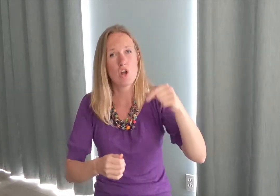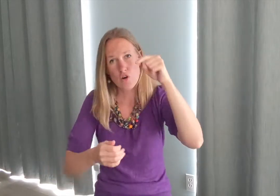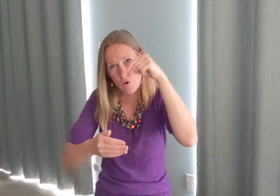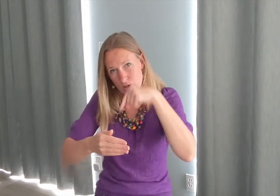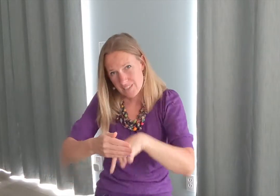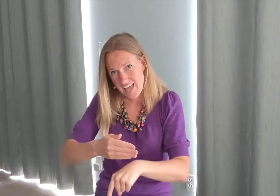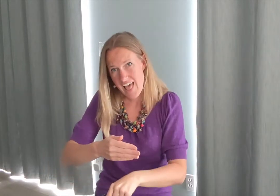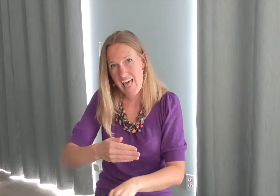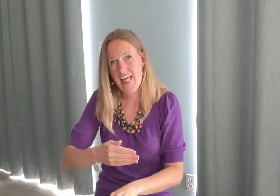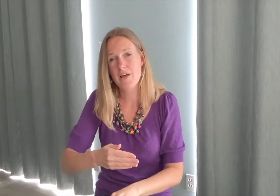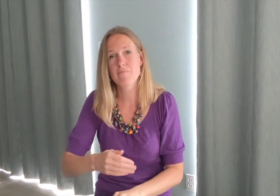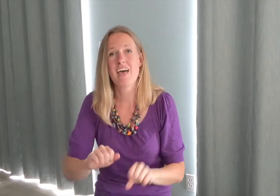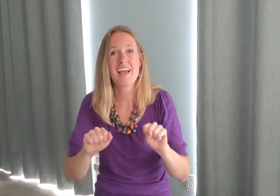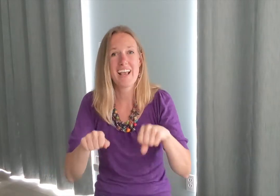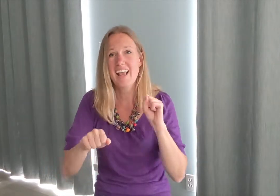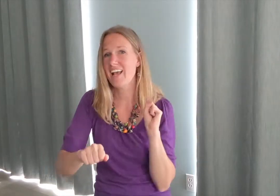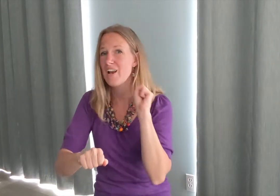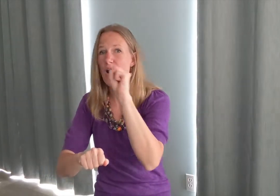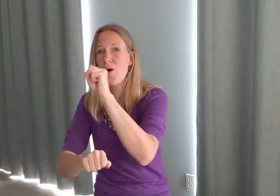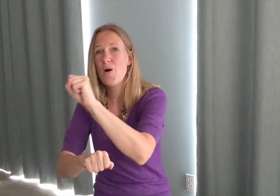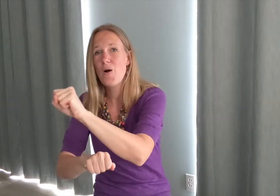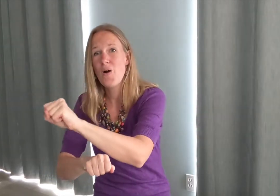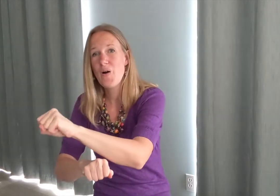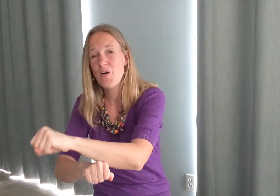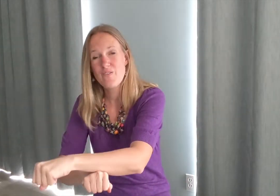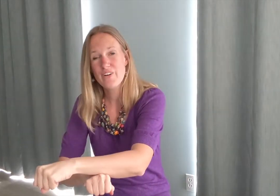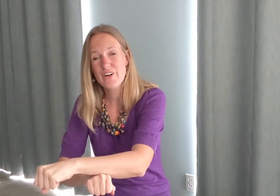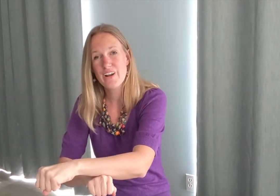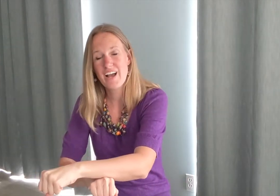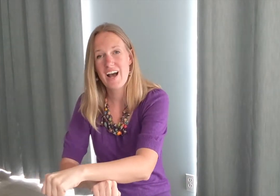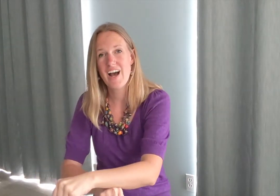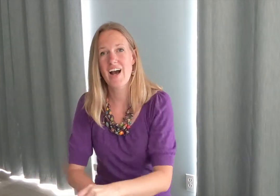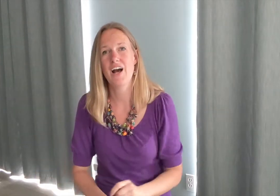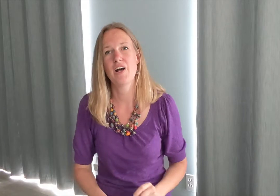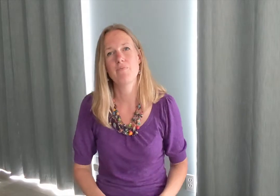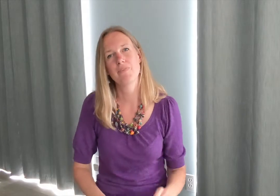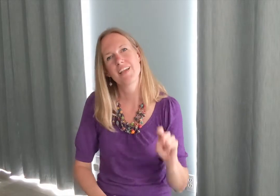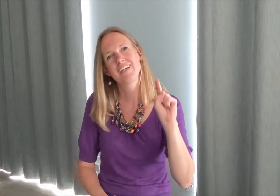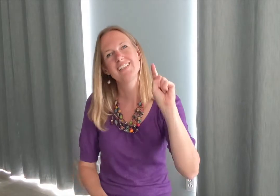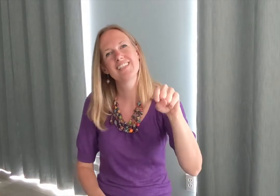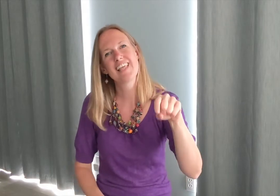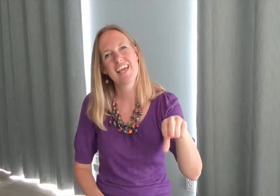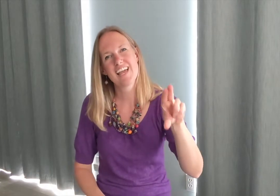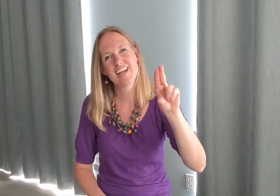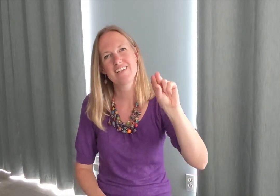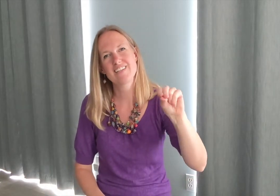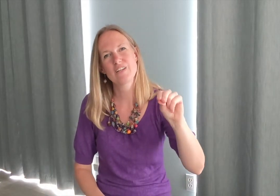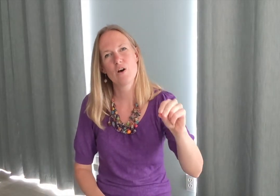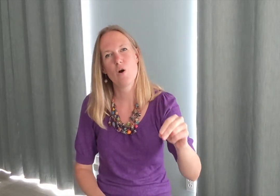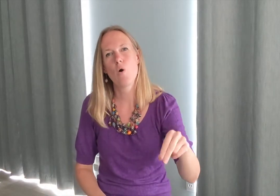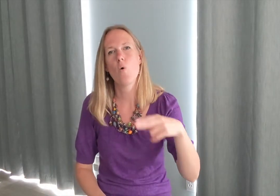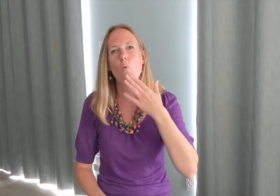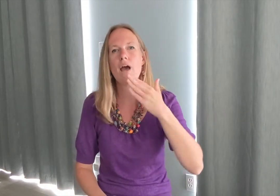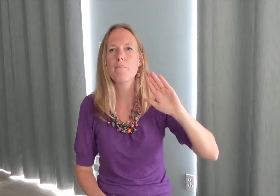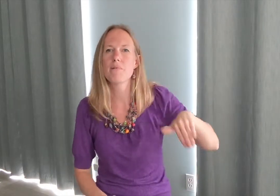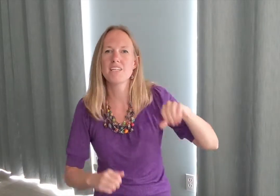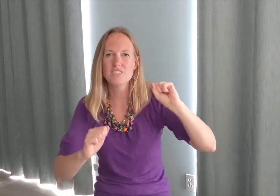no death can overcome Cause there's no weapon